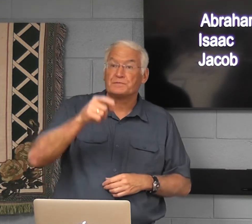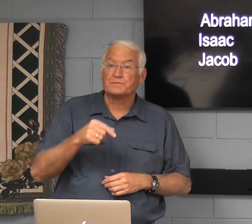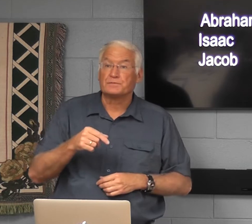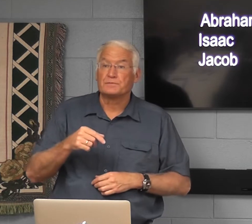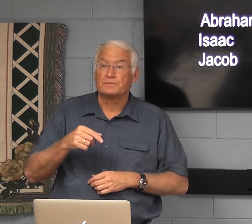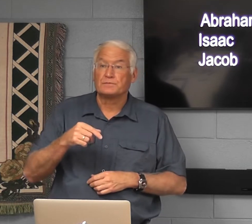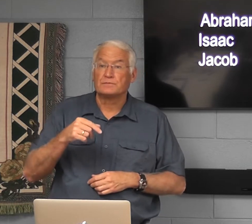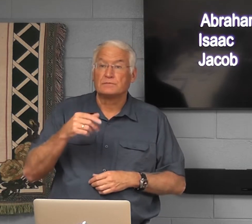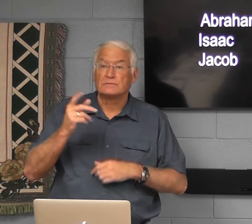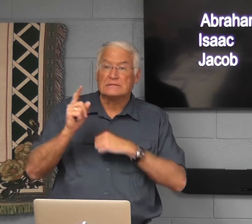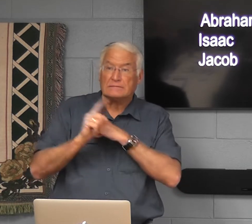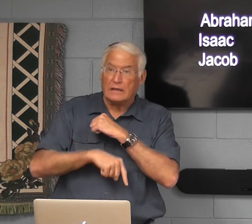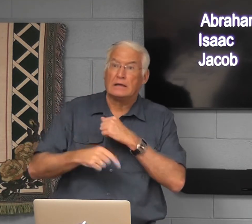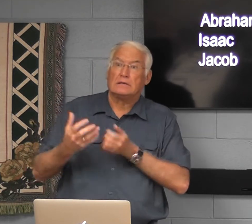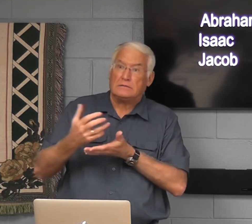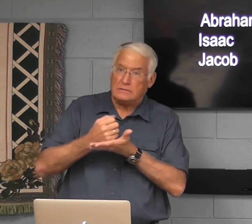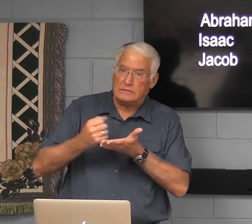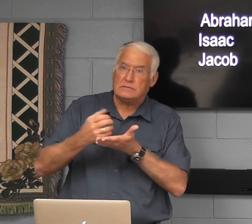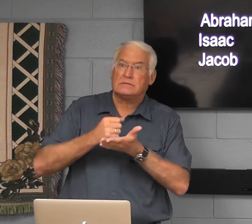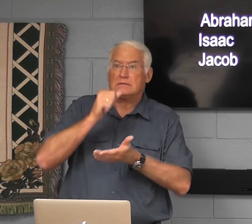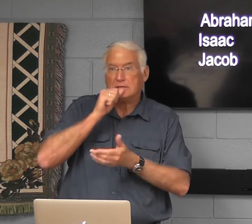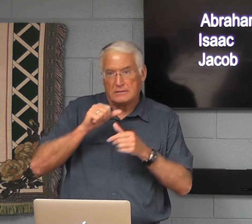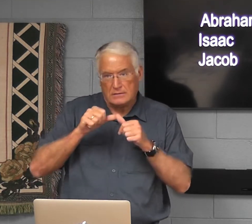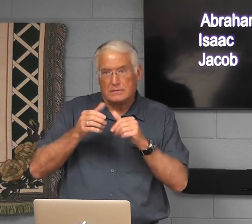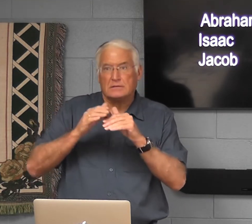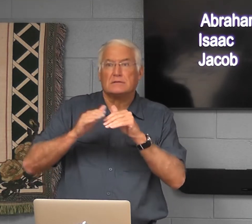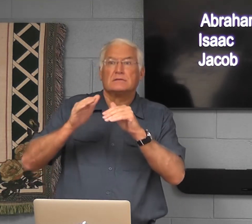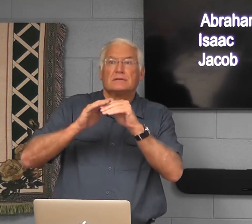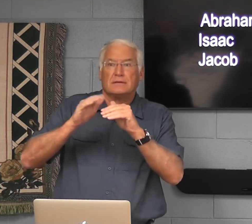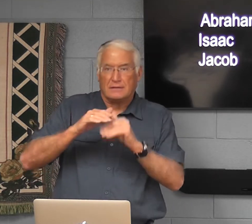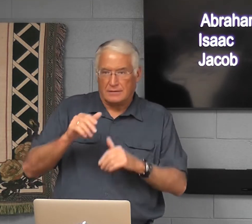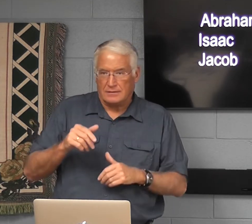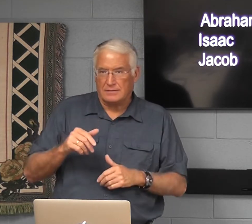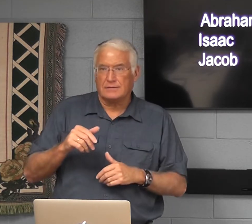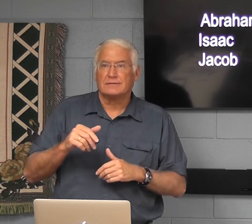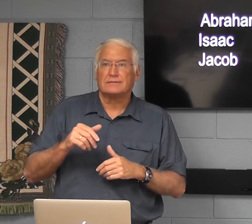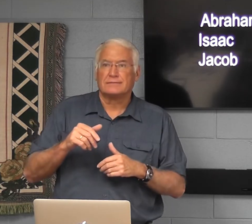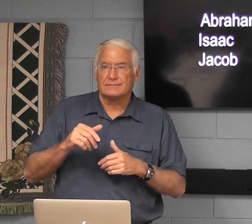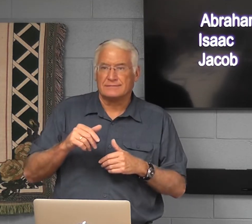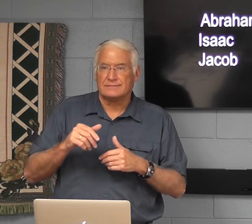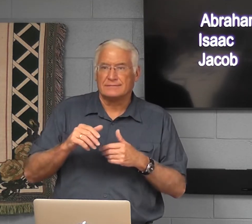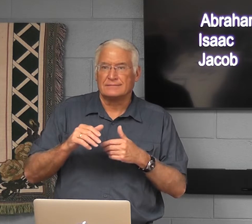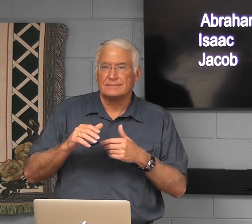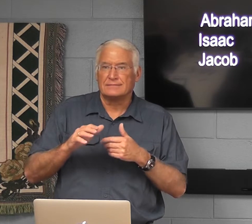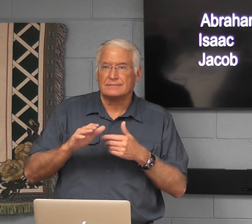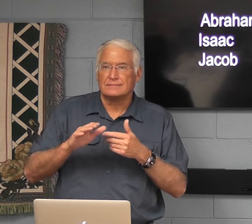he went through, just kept bearing through,